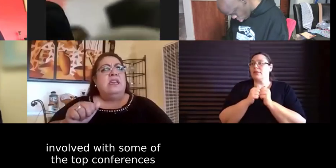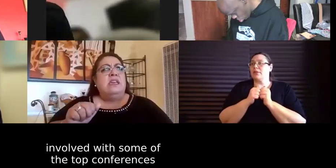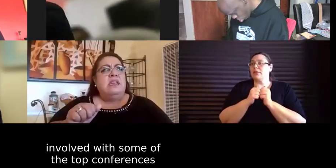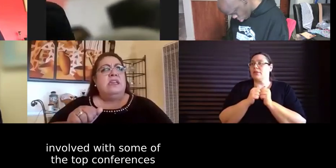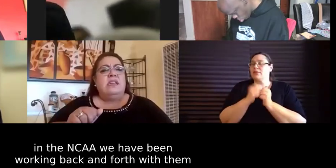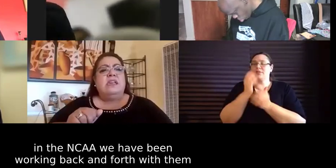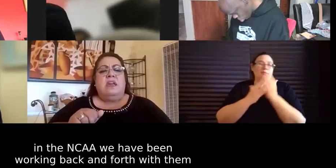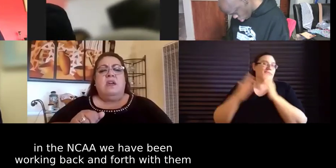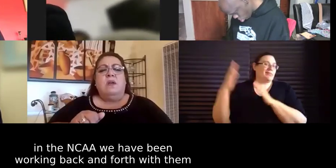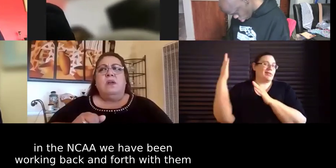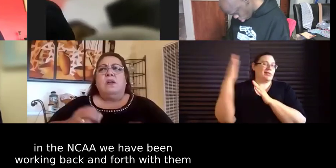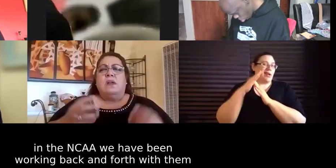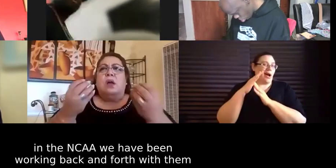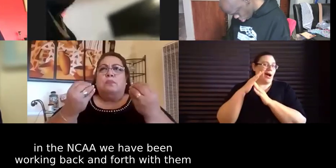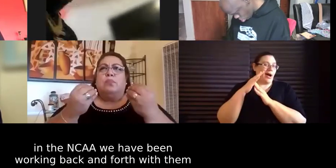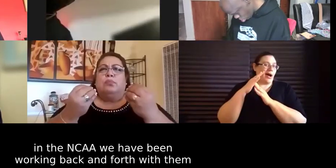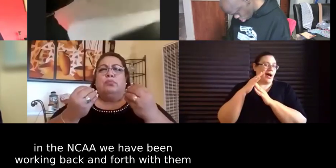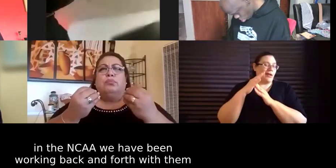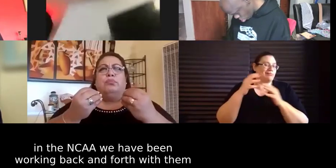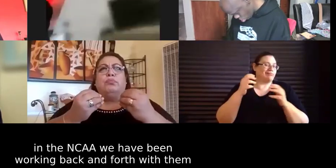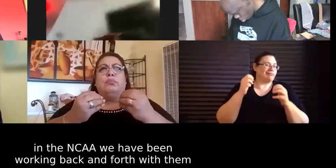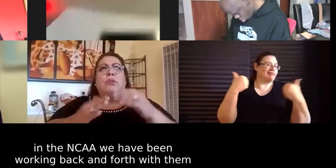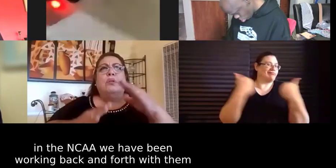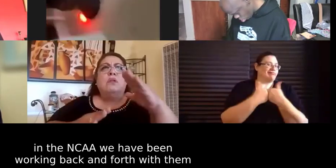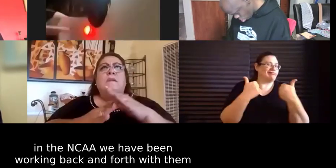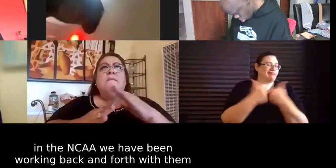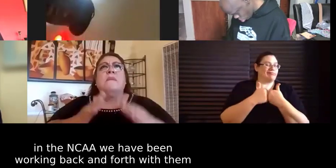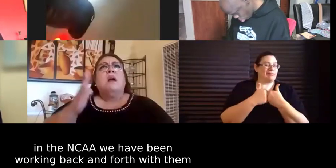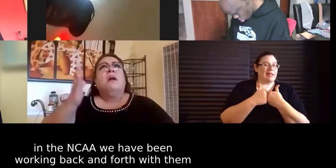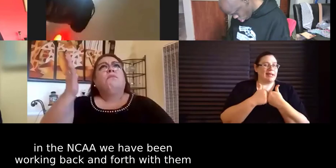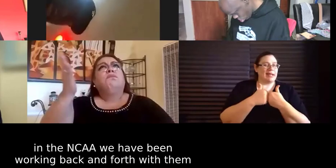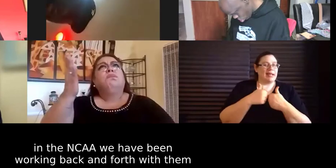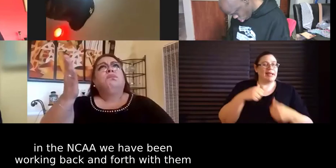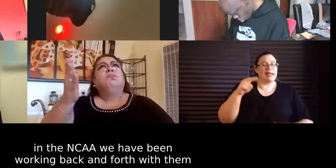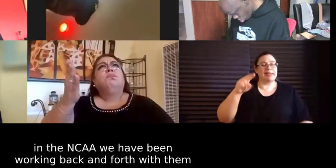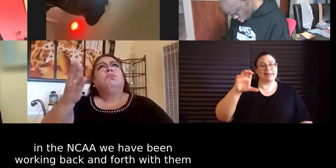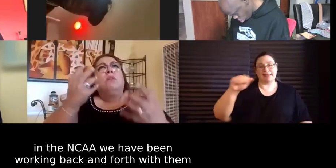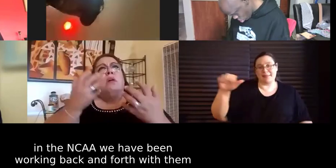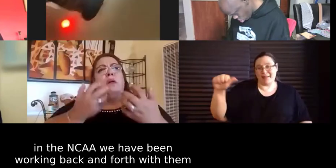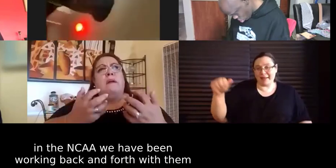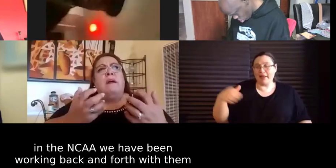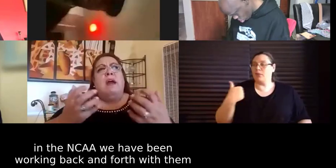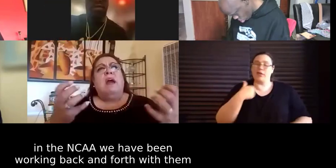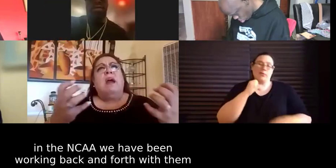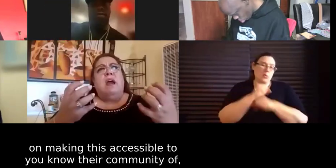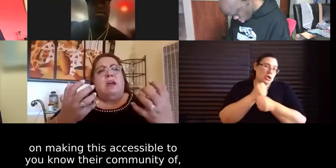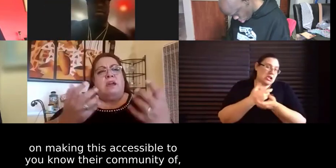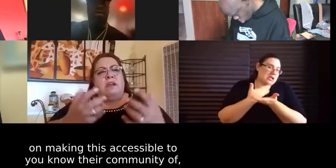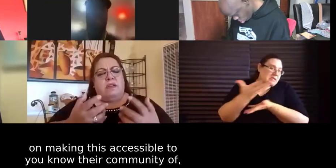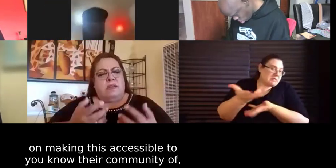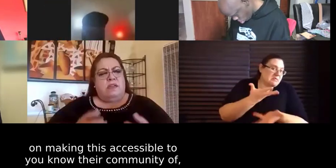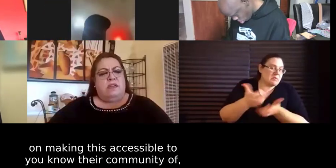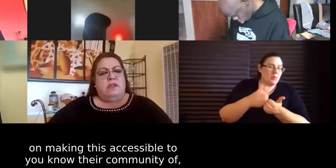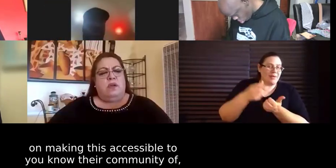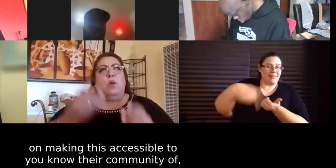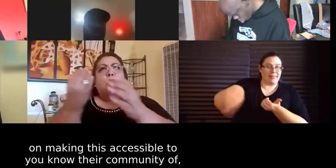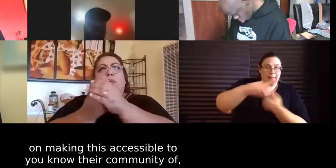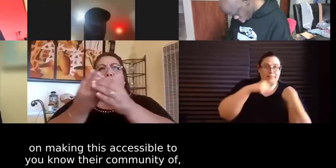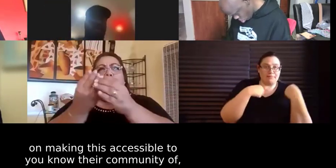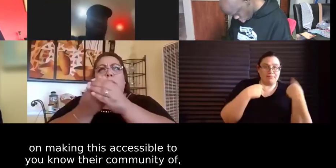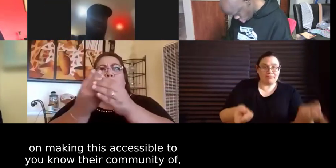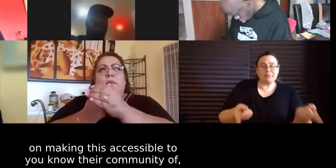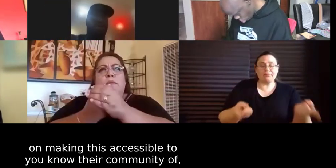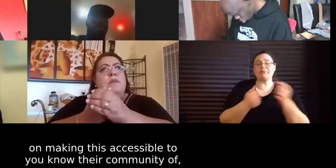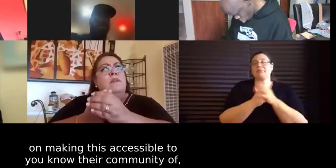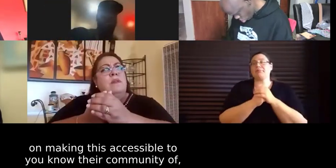conferences in the nba um we've been working back and forth with them on making